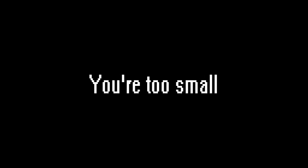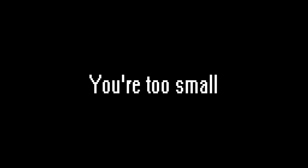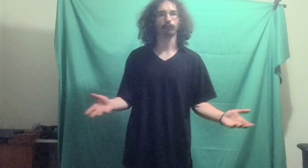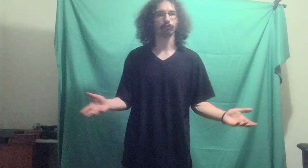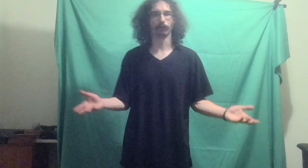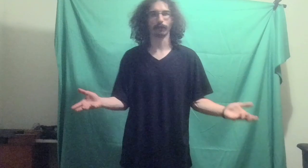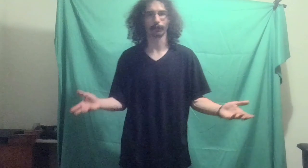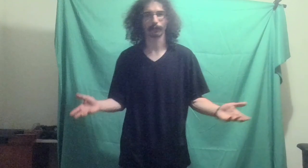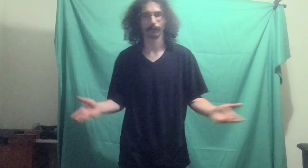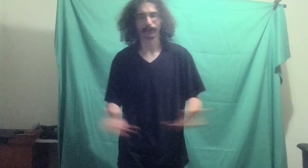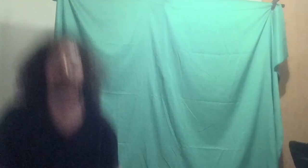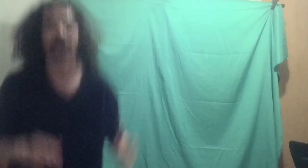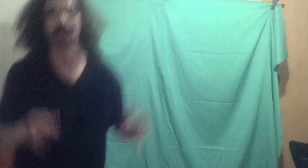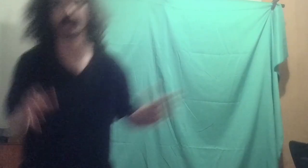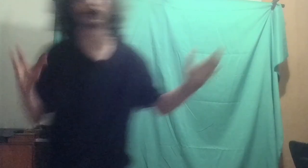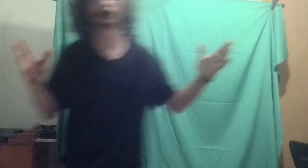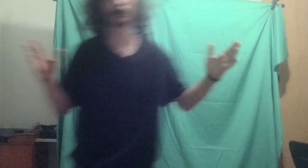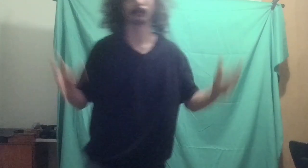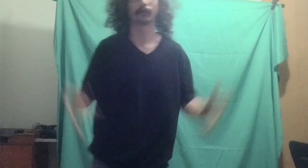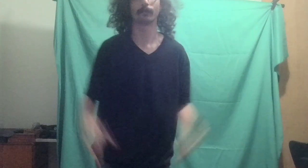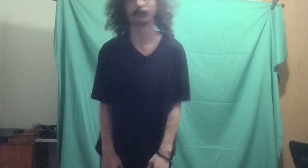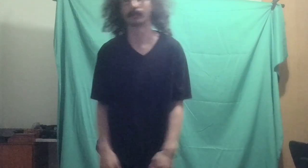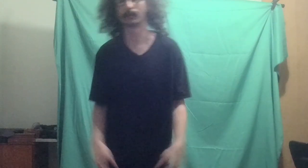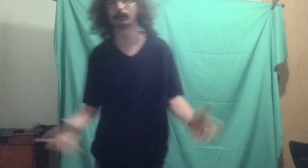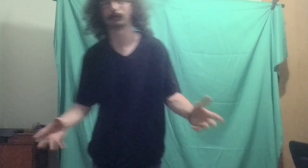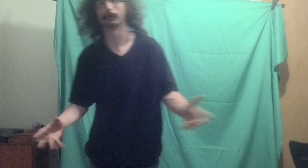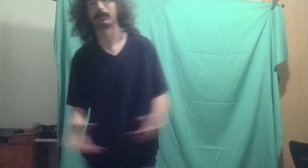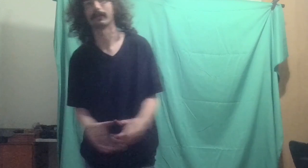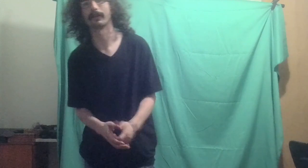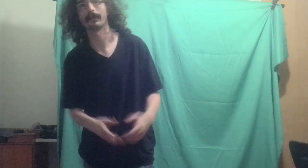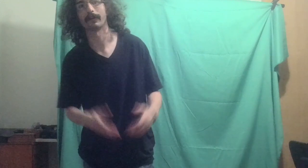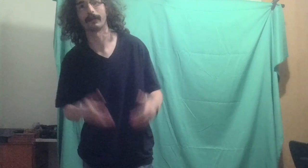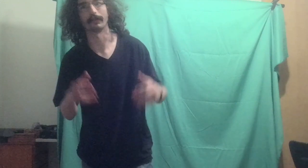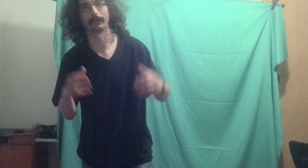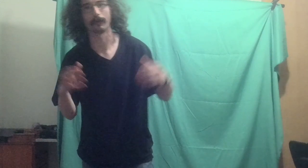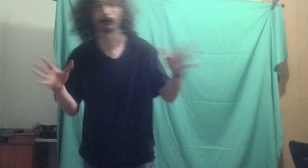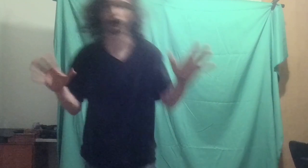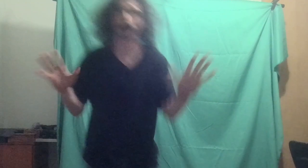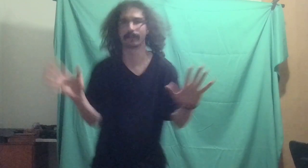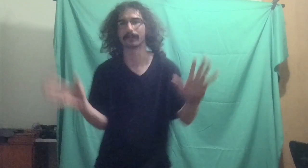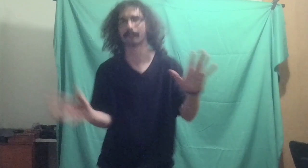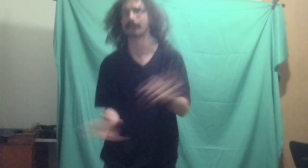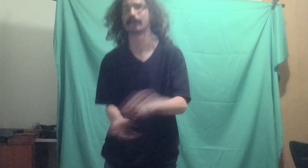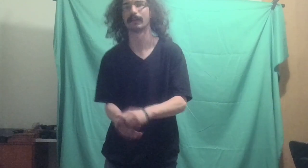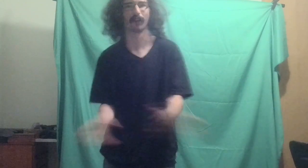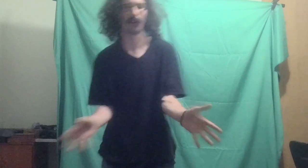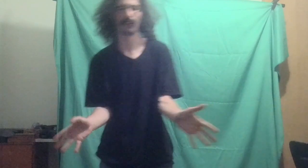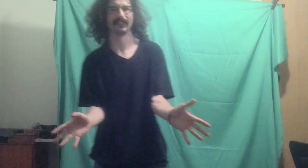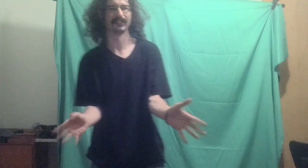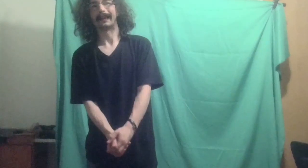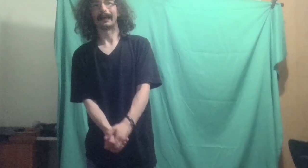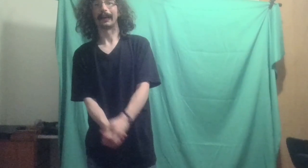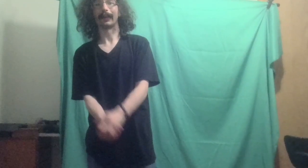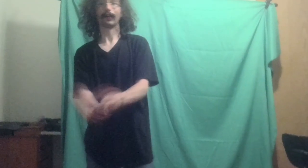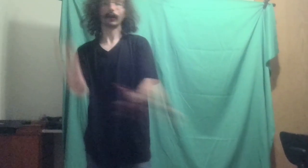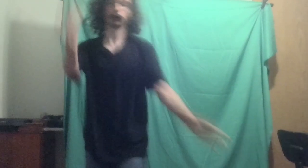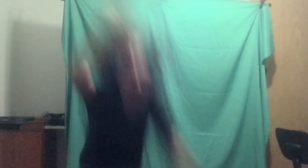You've never heard of me trying to do this whole YouTube thing, and adulting thing, and college thing, and I crashed